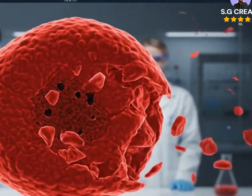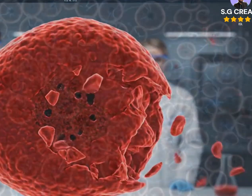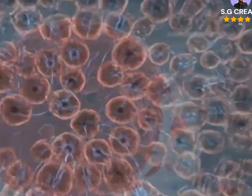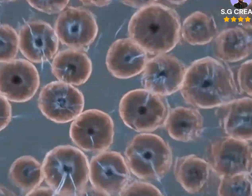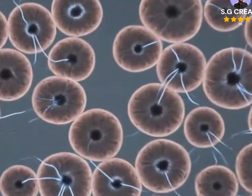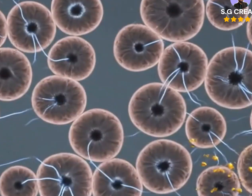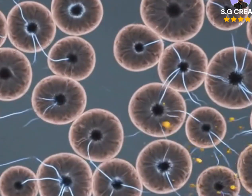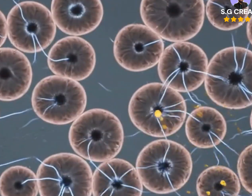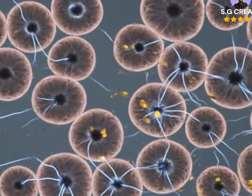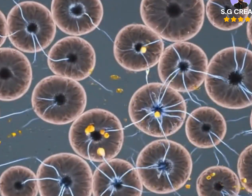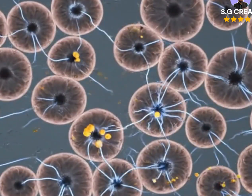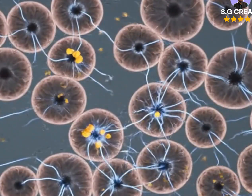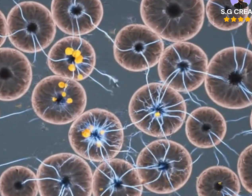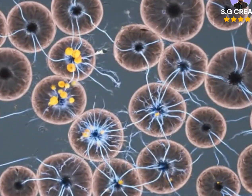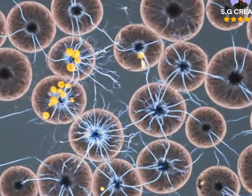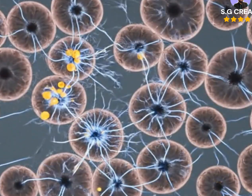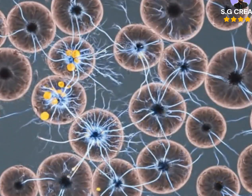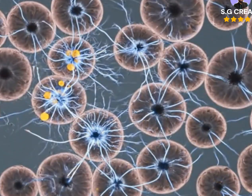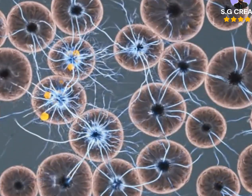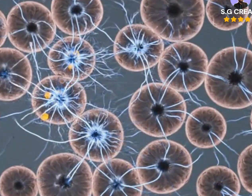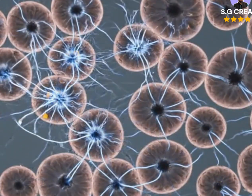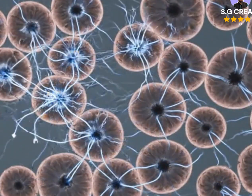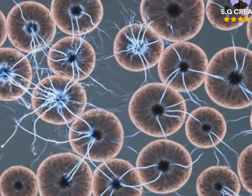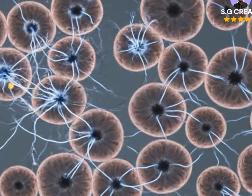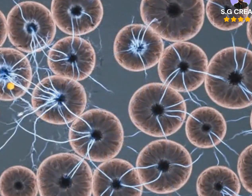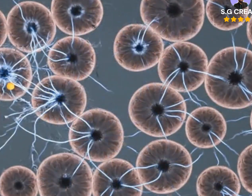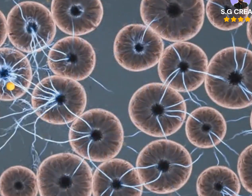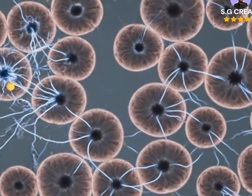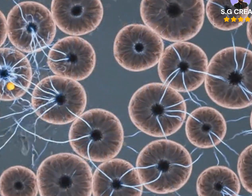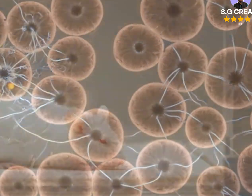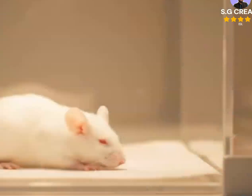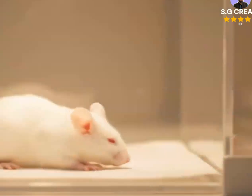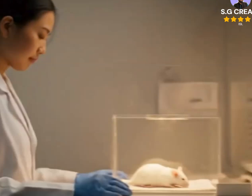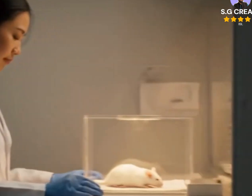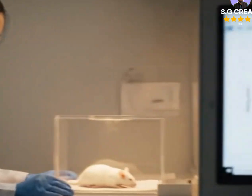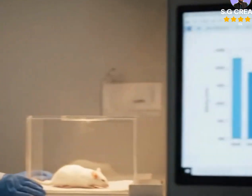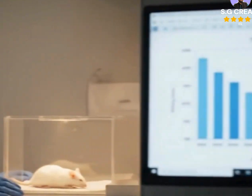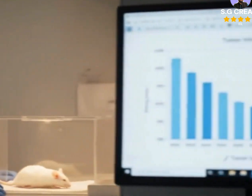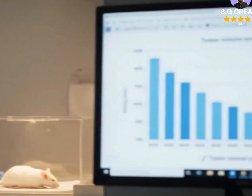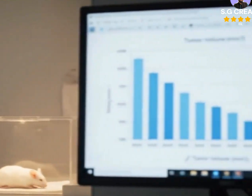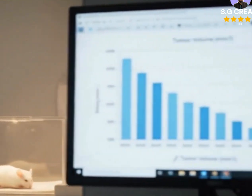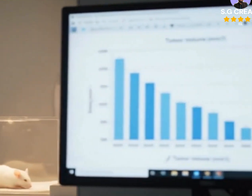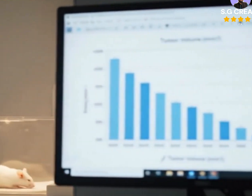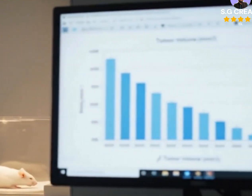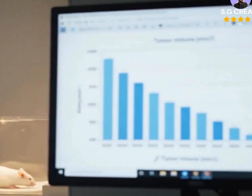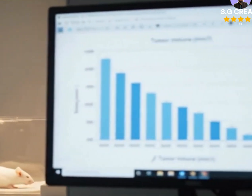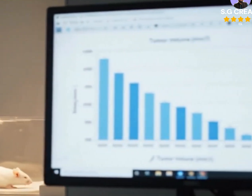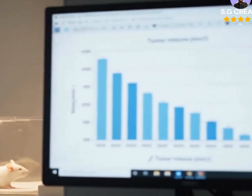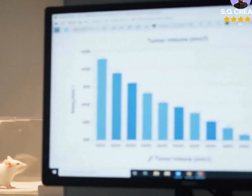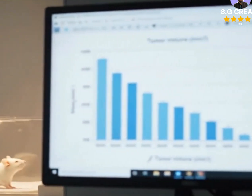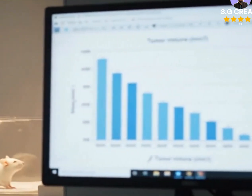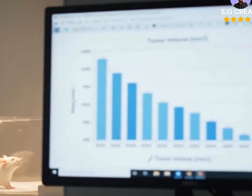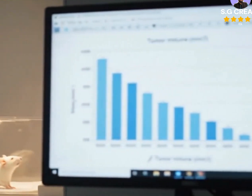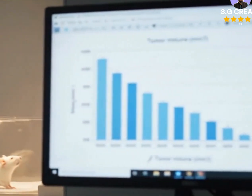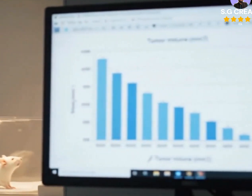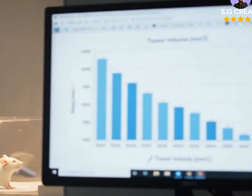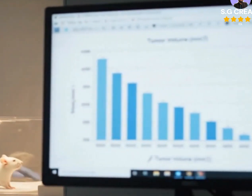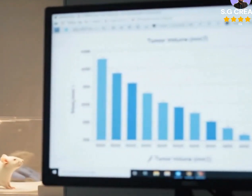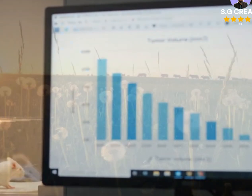exciting researchers believe its strength comes from its ability to activate both caspase dependent and caspase independent cell death signals